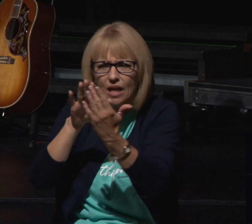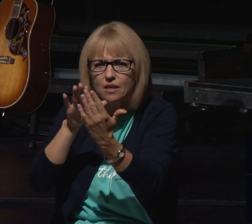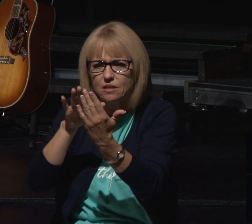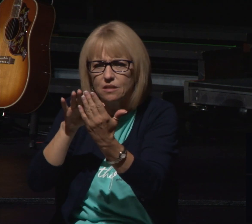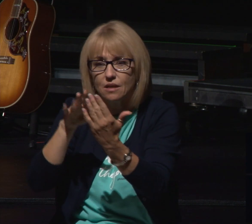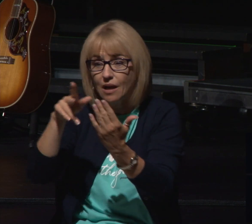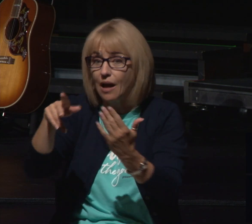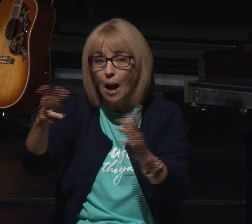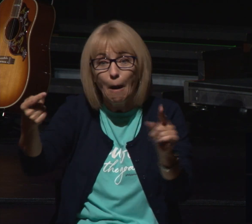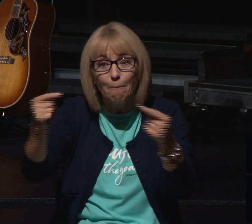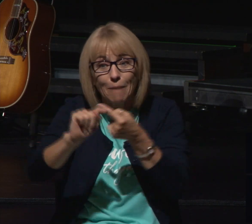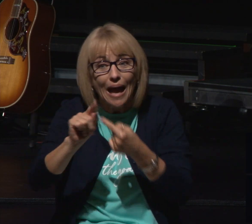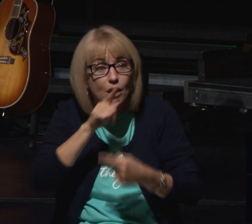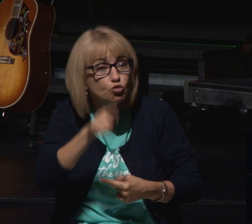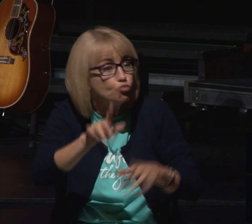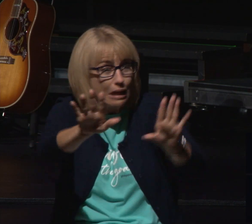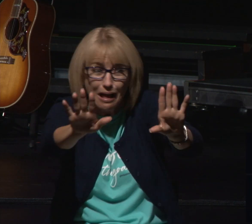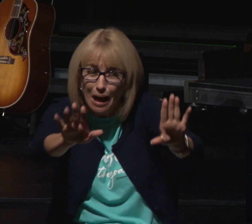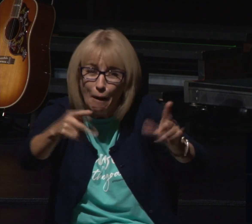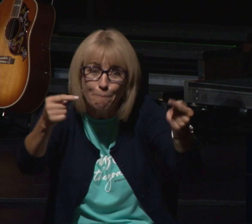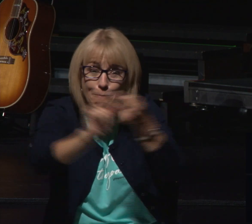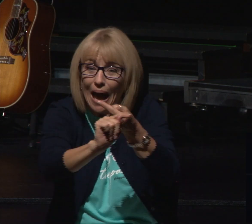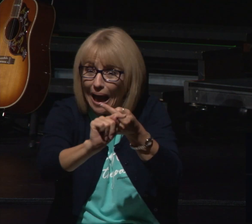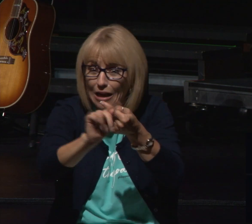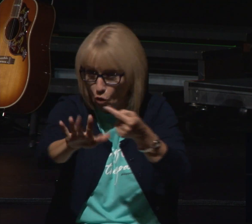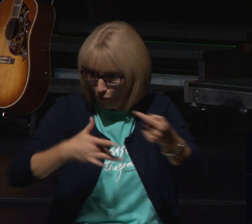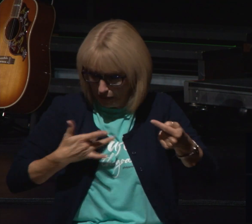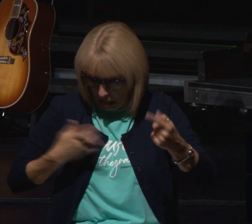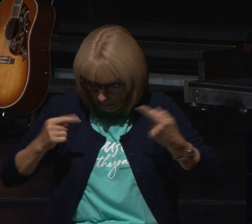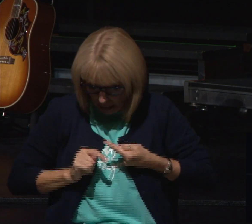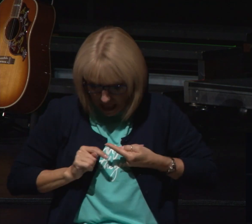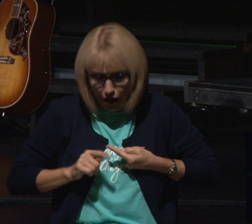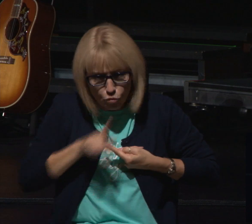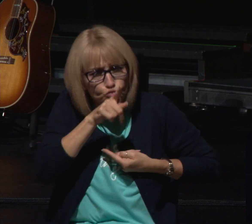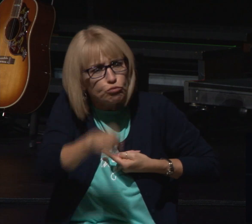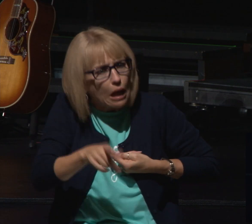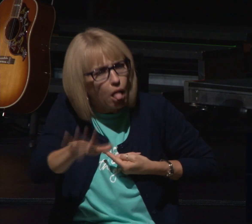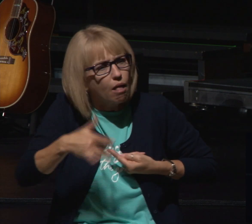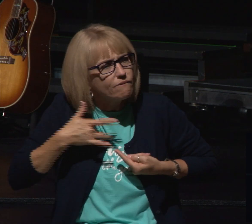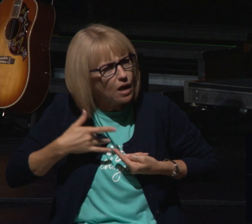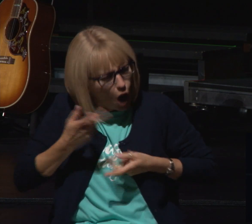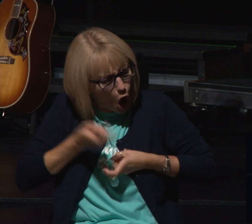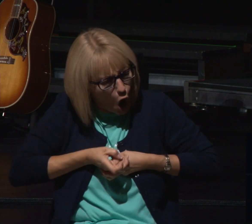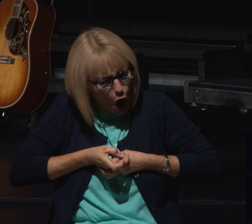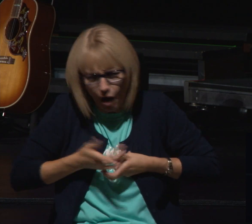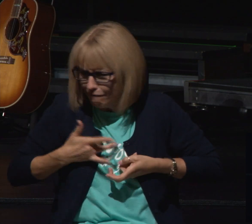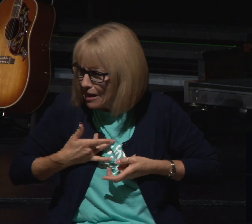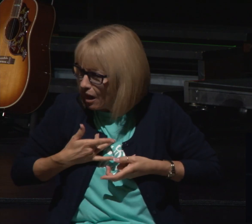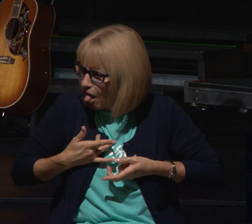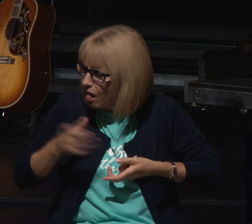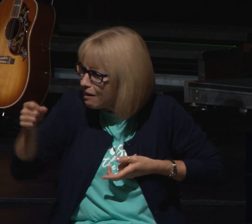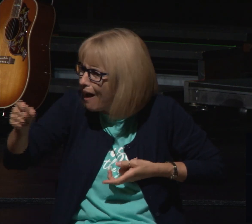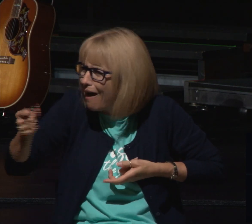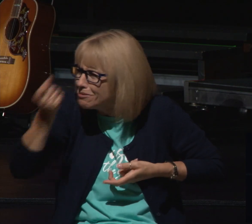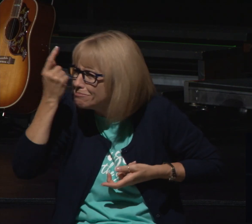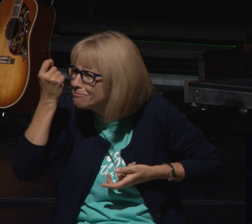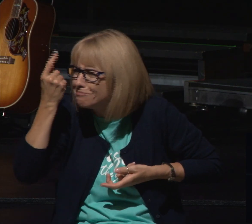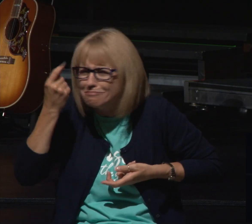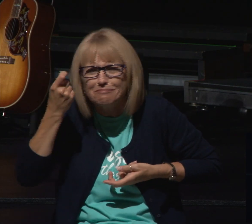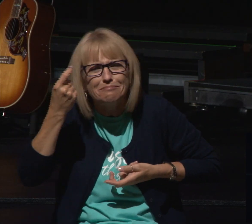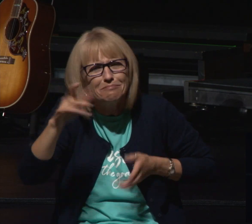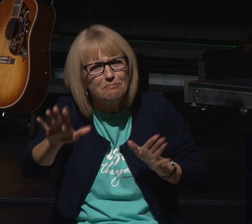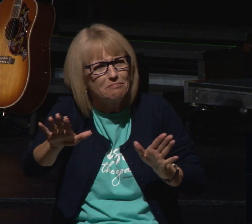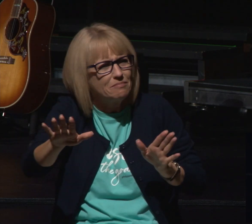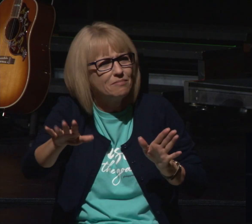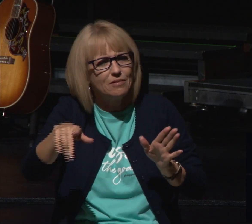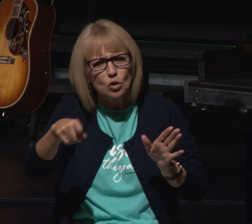real and it's hard and it's difficult we look at Joseph and say how did he endure this it's because